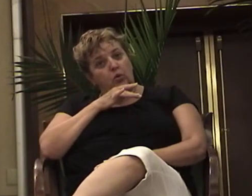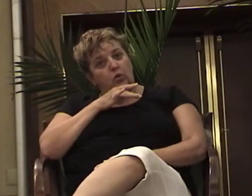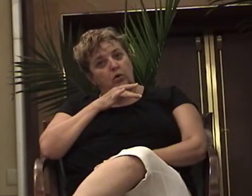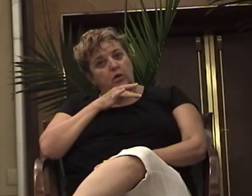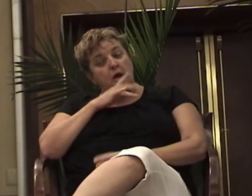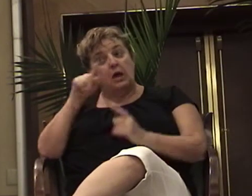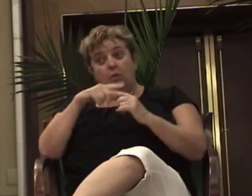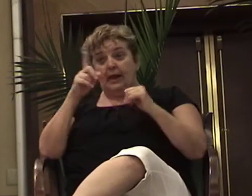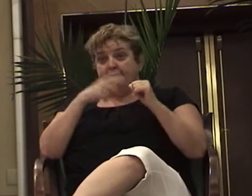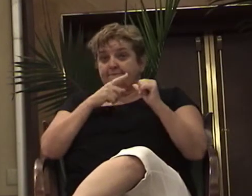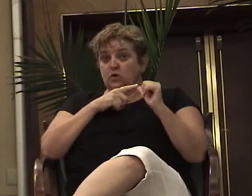daily.